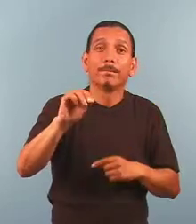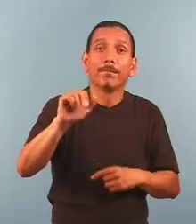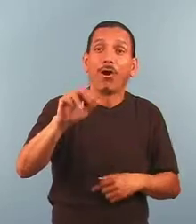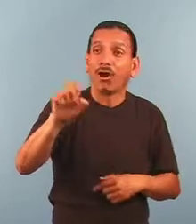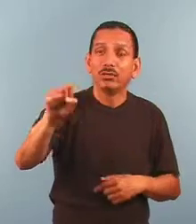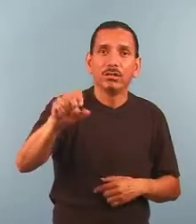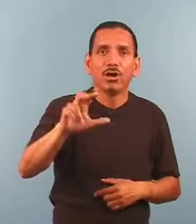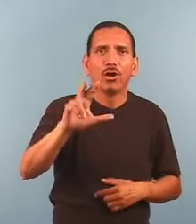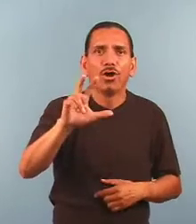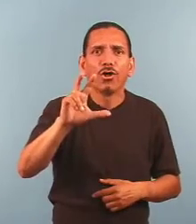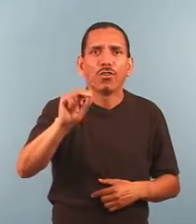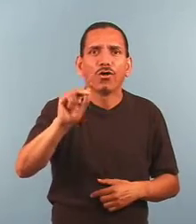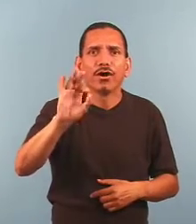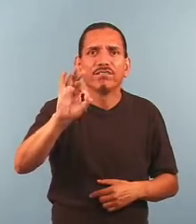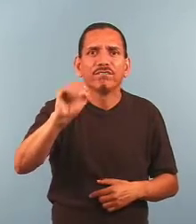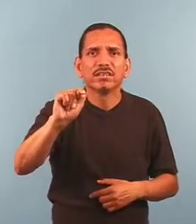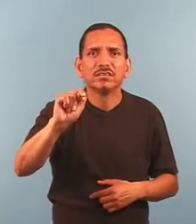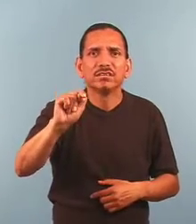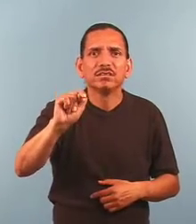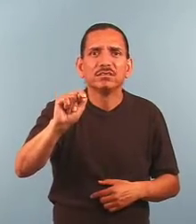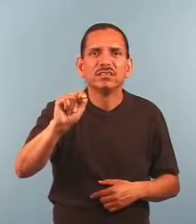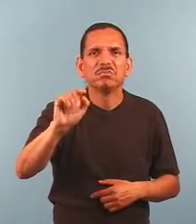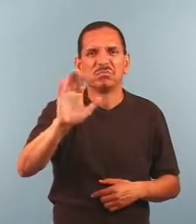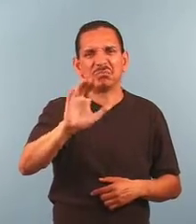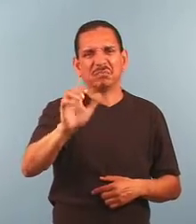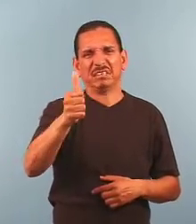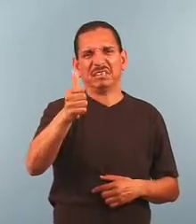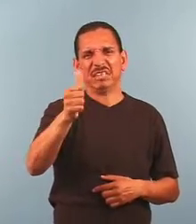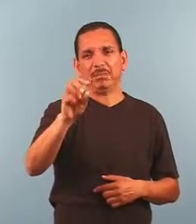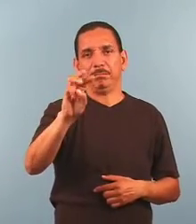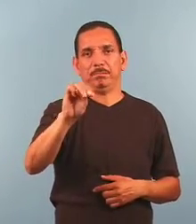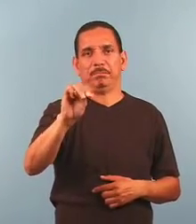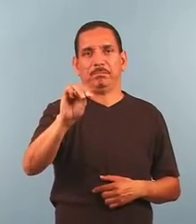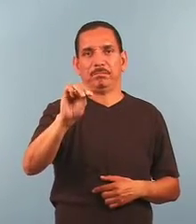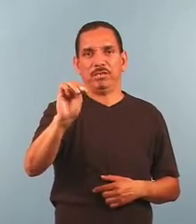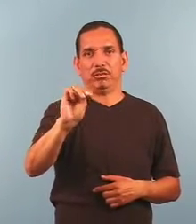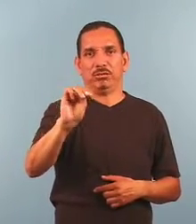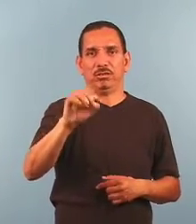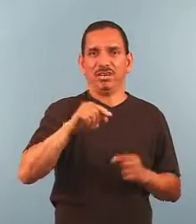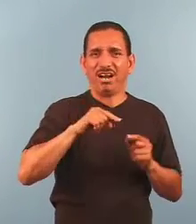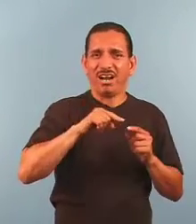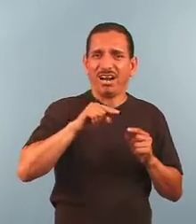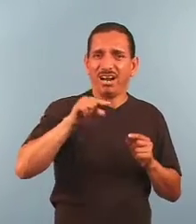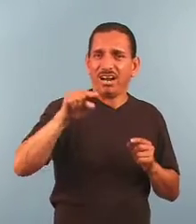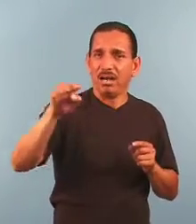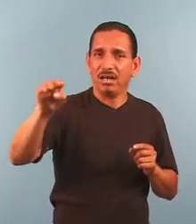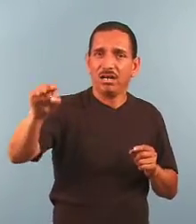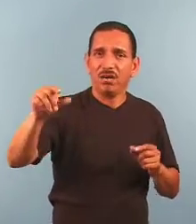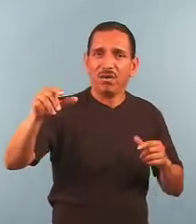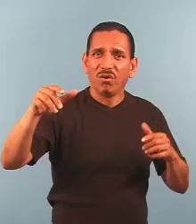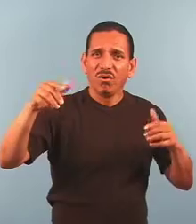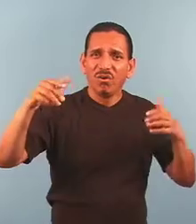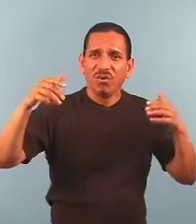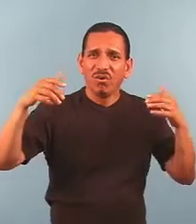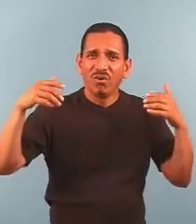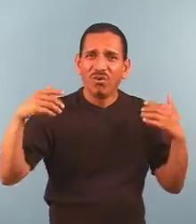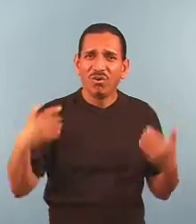Another 30 feet or 10 meters away at this scale.